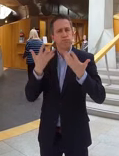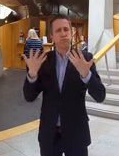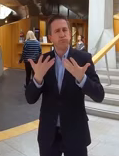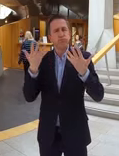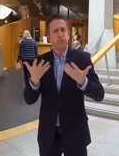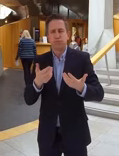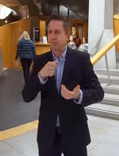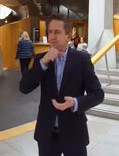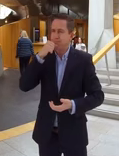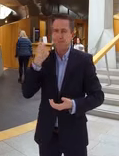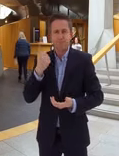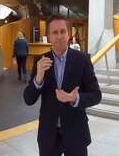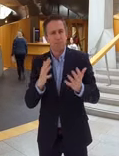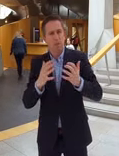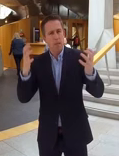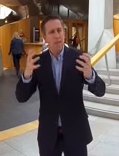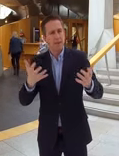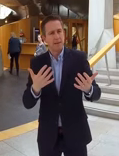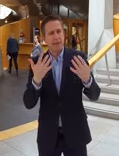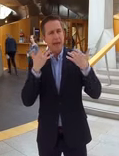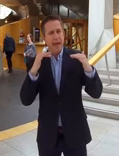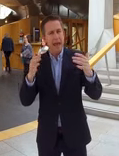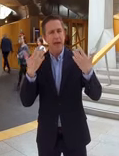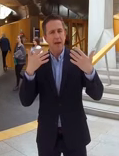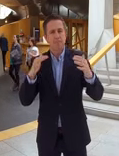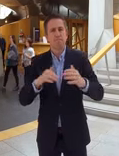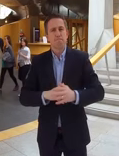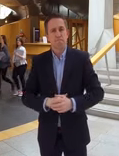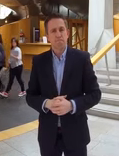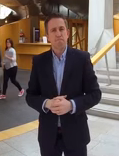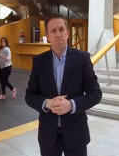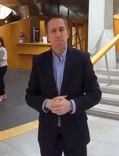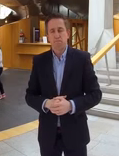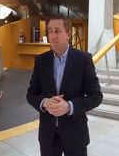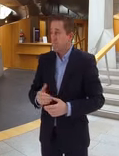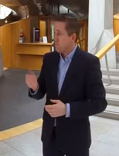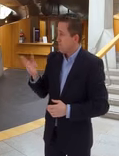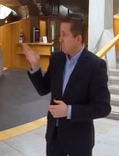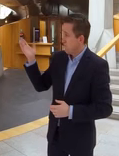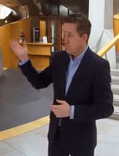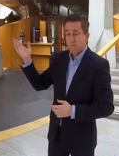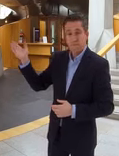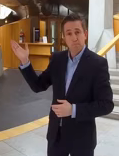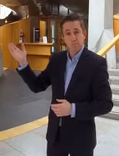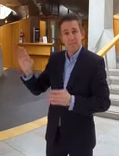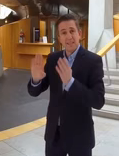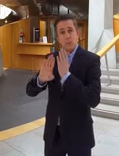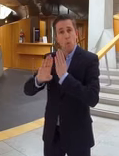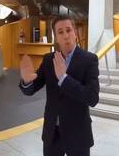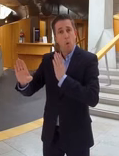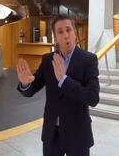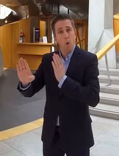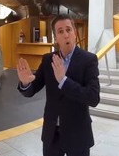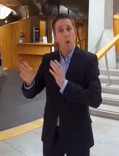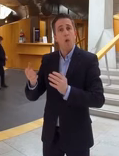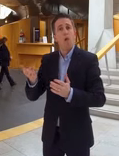natural ventilation system. The north wall of the garden lobby is the rear wall of the 17th century